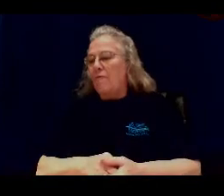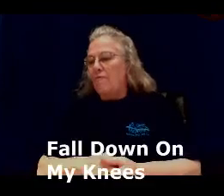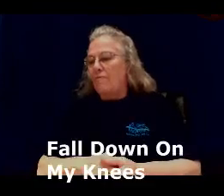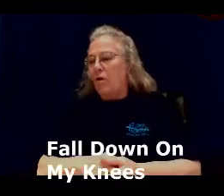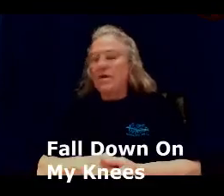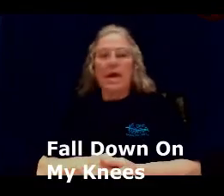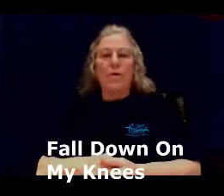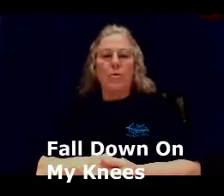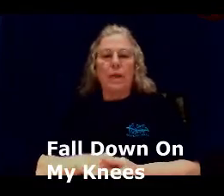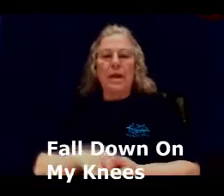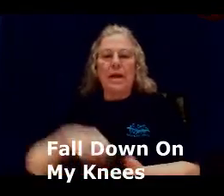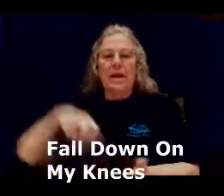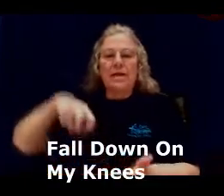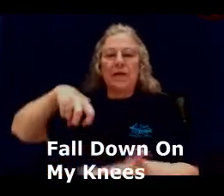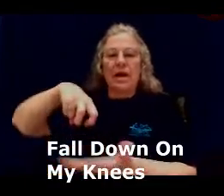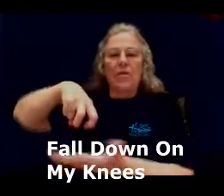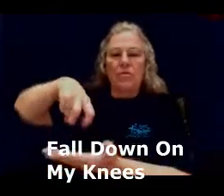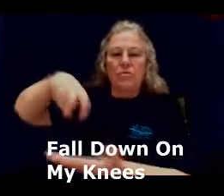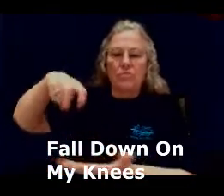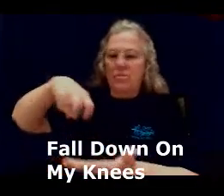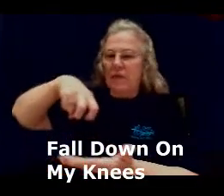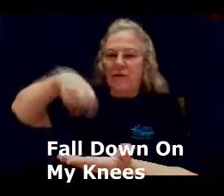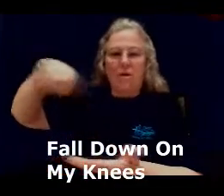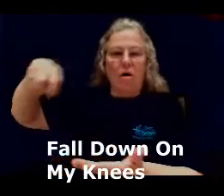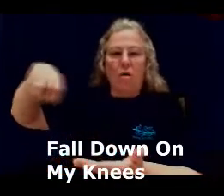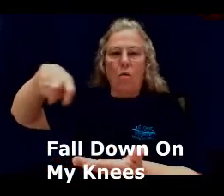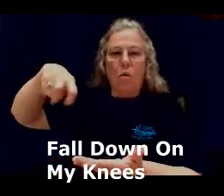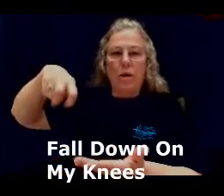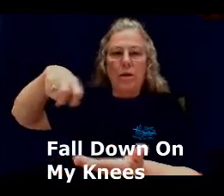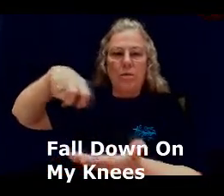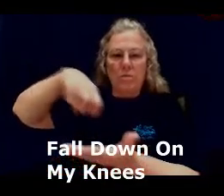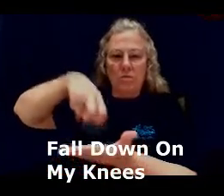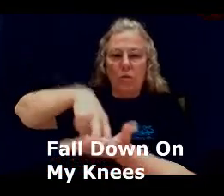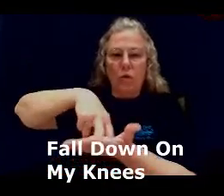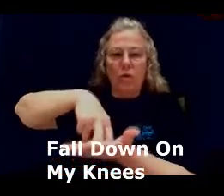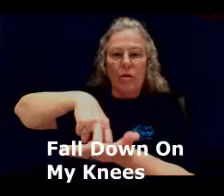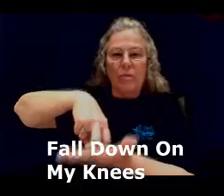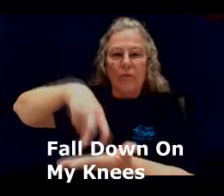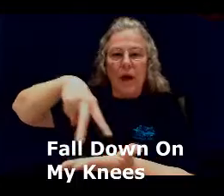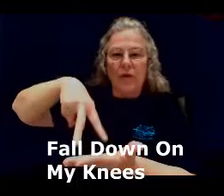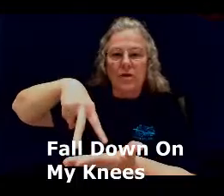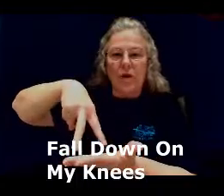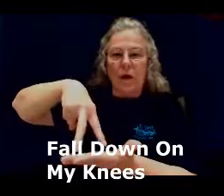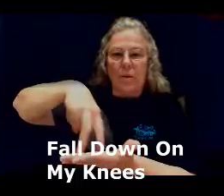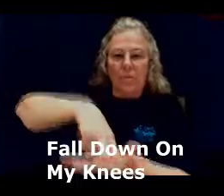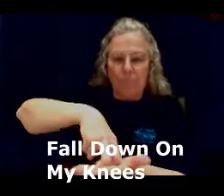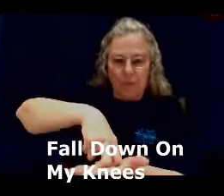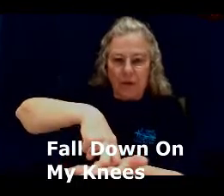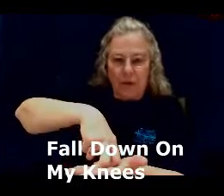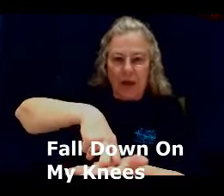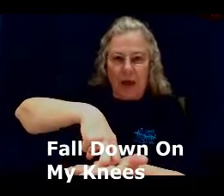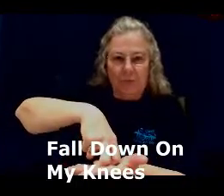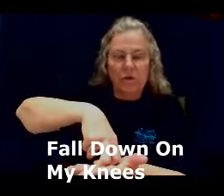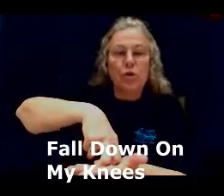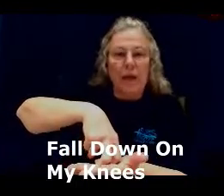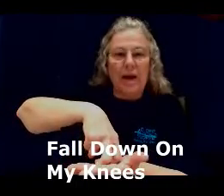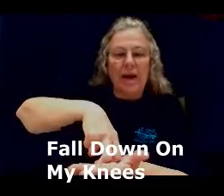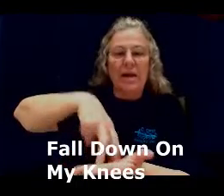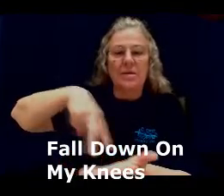Fall down on my knees and you're, that's all one word. I just collapse to my knees.